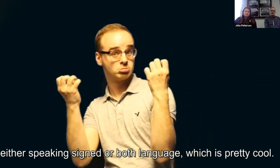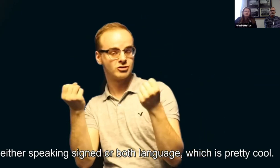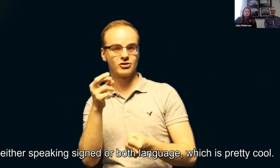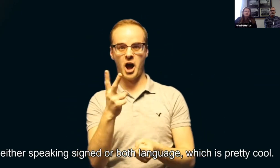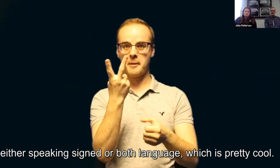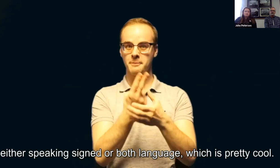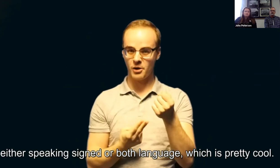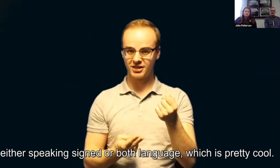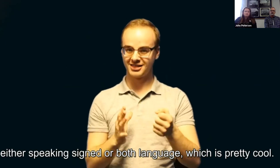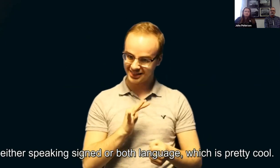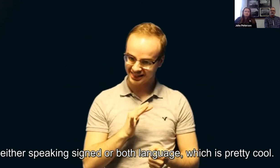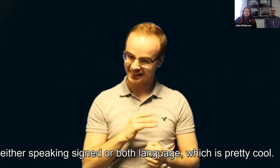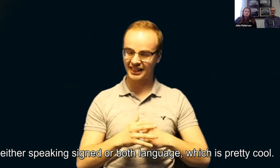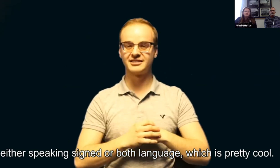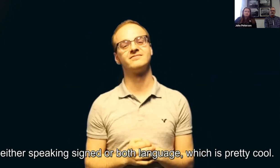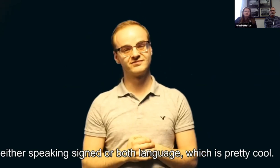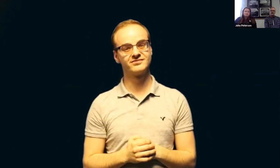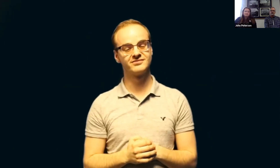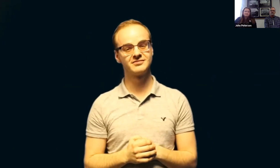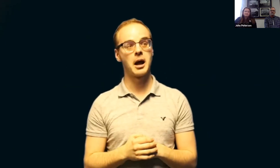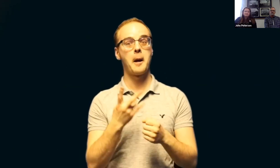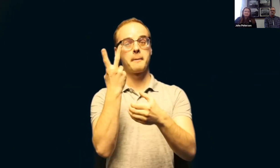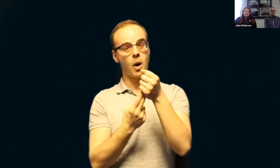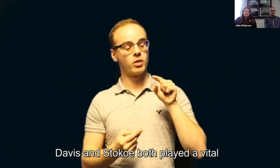signed, or both languages, which is pretty cool.